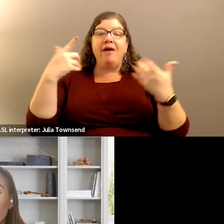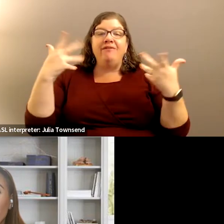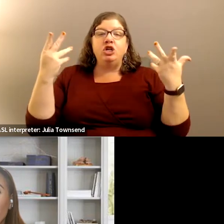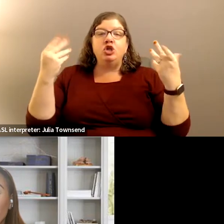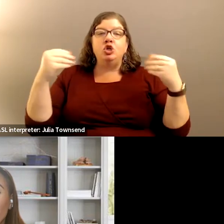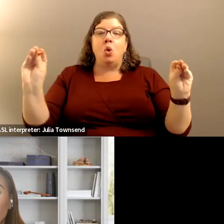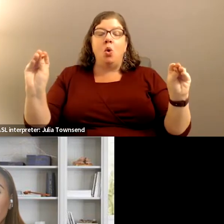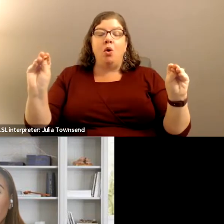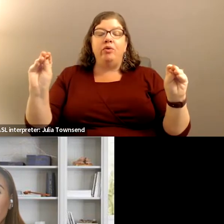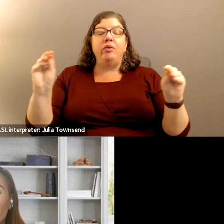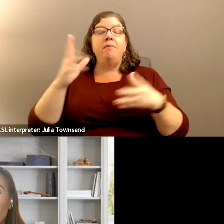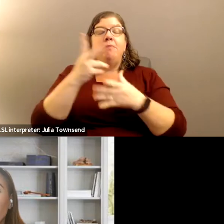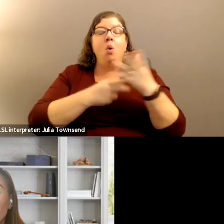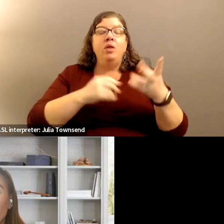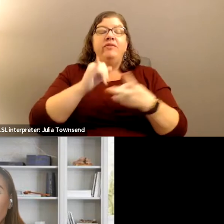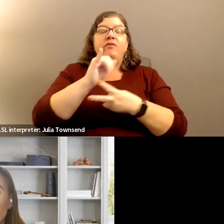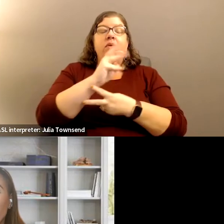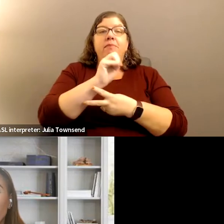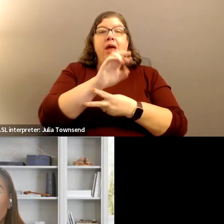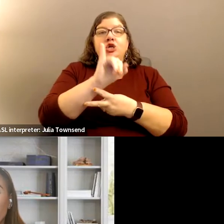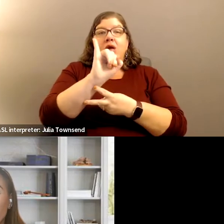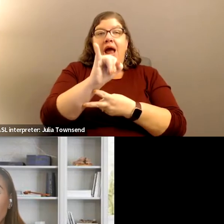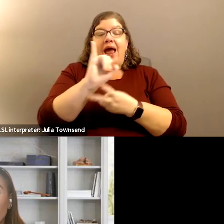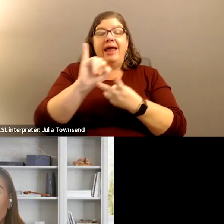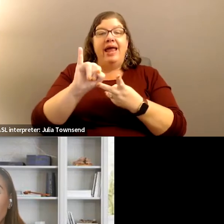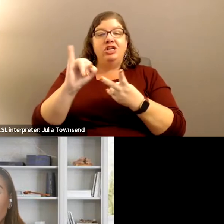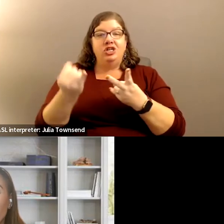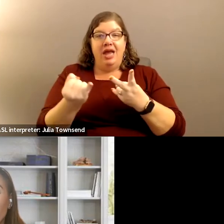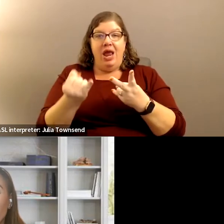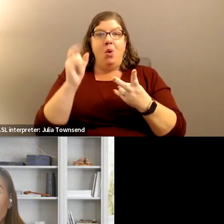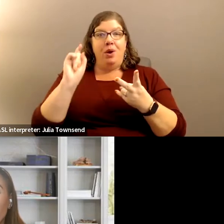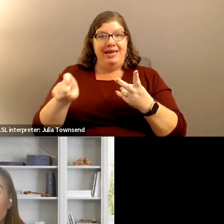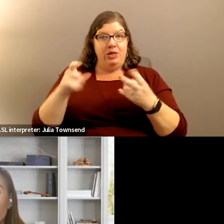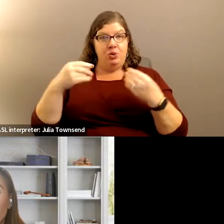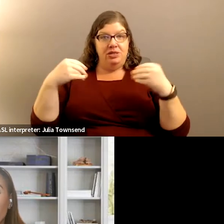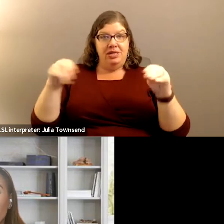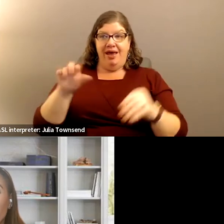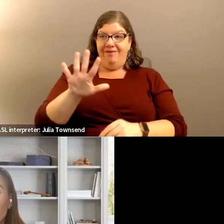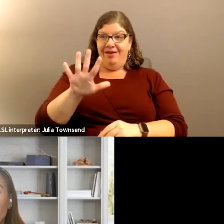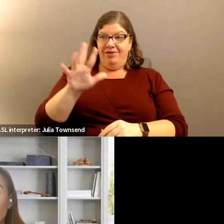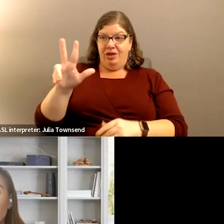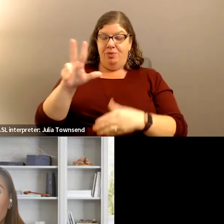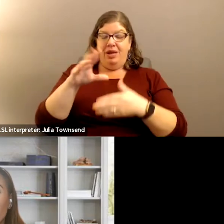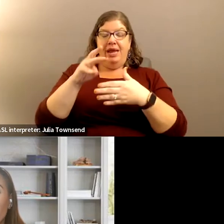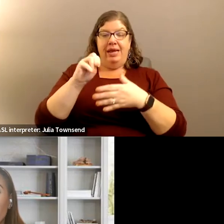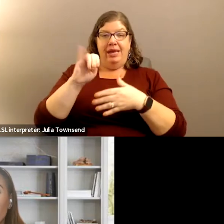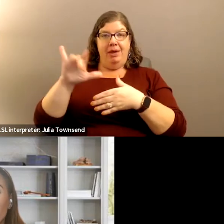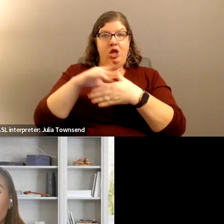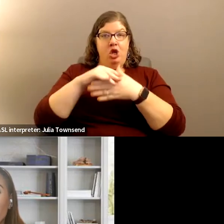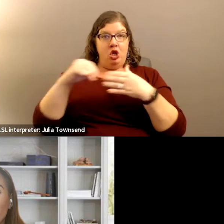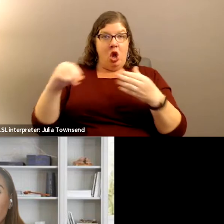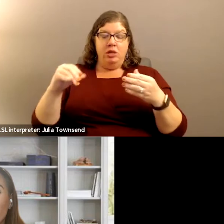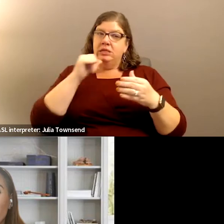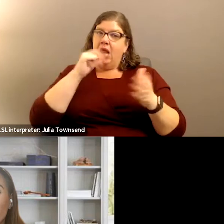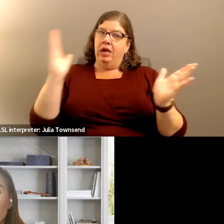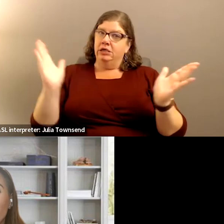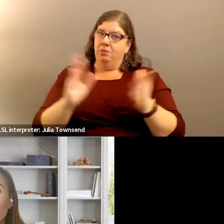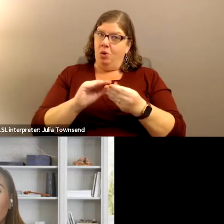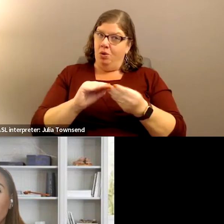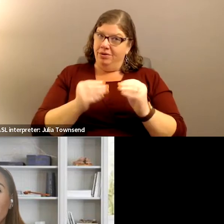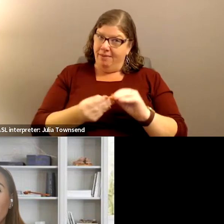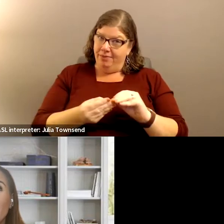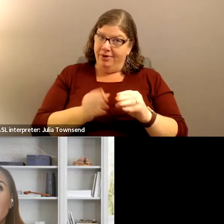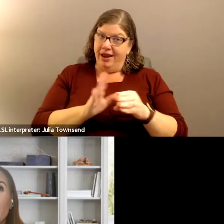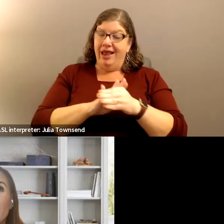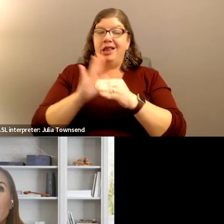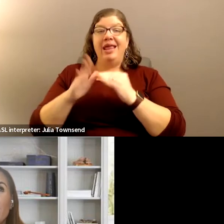both Measure I and Measure J. We needed to sell $53 million worth of bonds, no small number. But